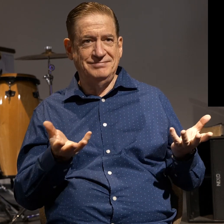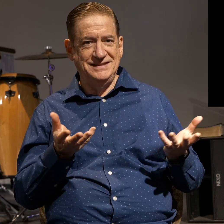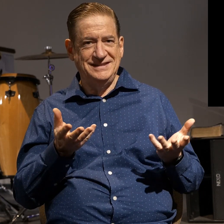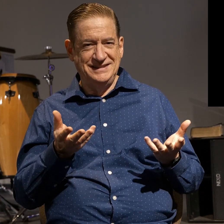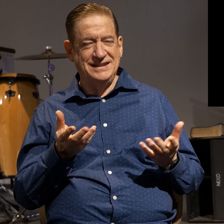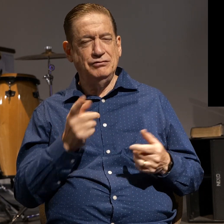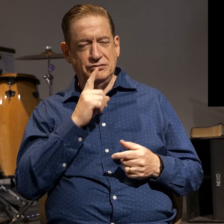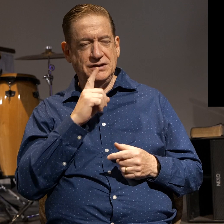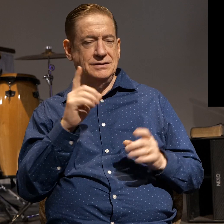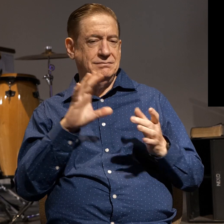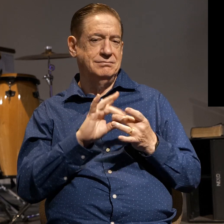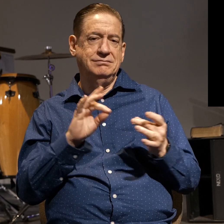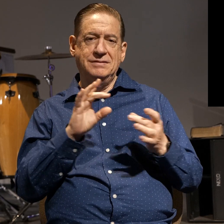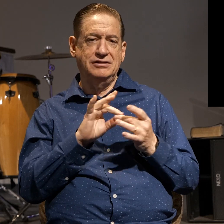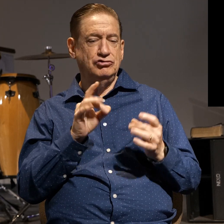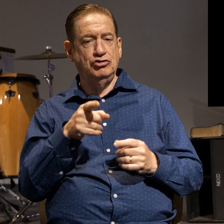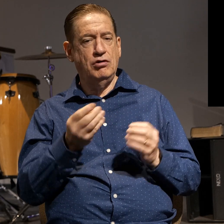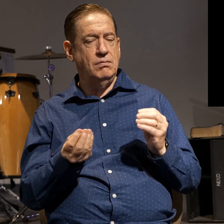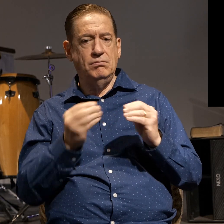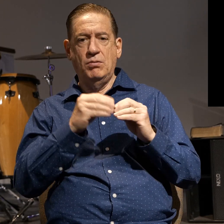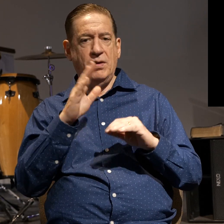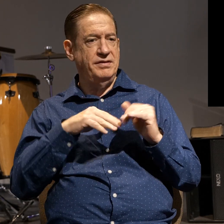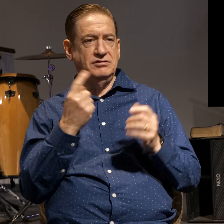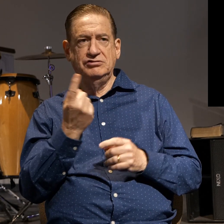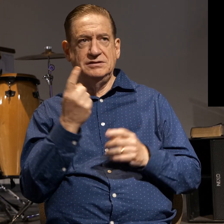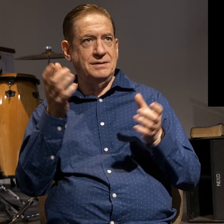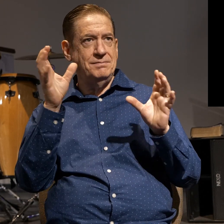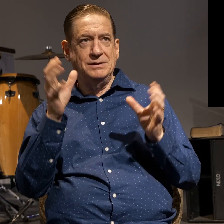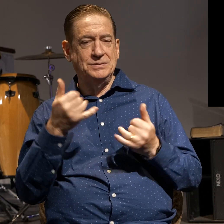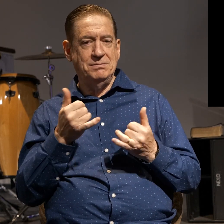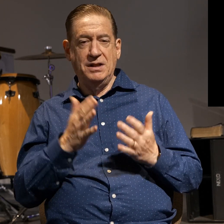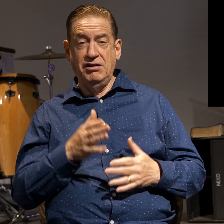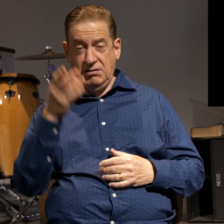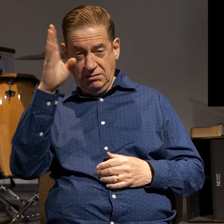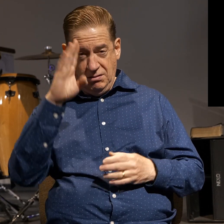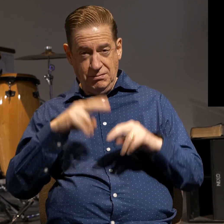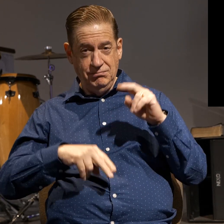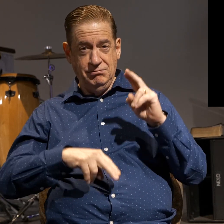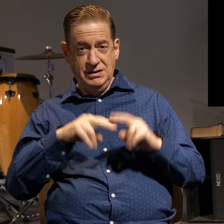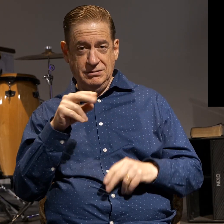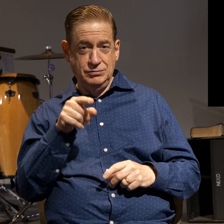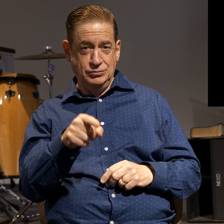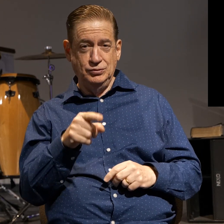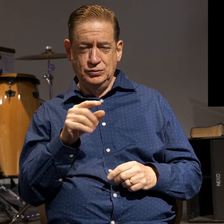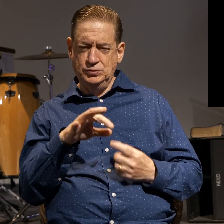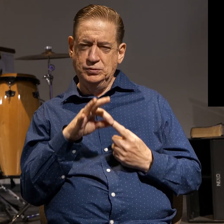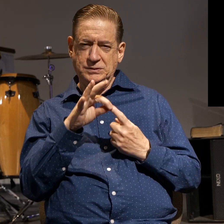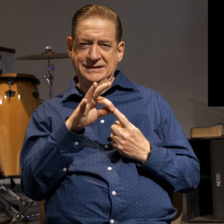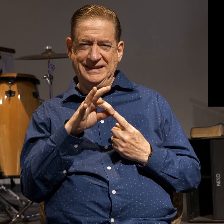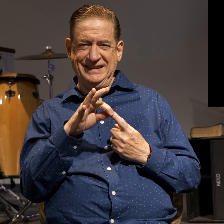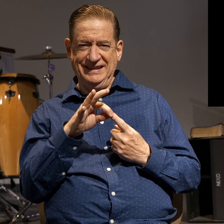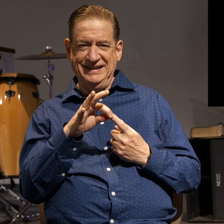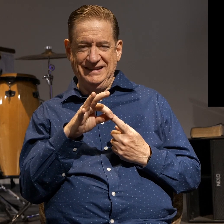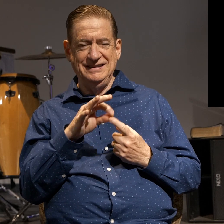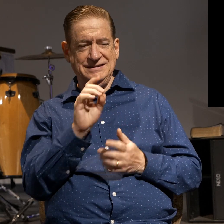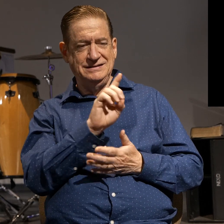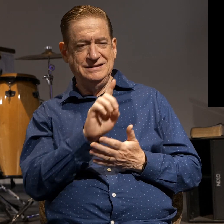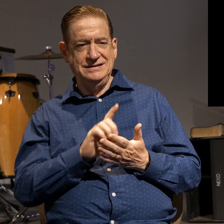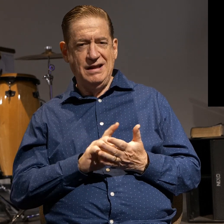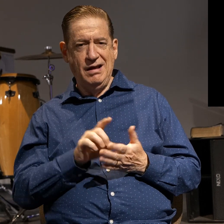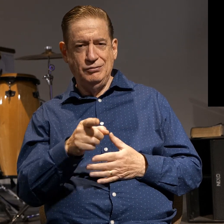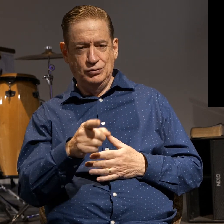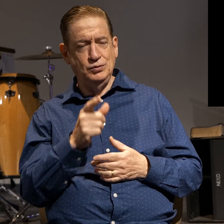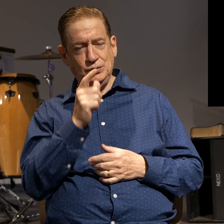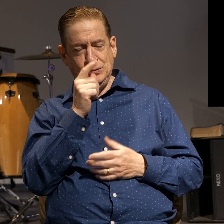it's just a message of just like, you're more than just a basketball player. Like, God has built you and uniquely designed you